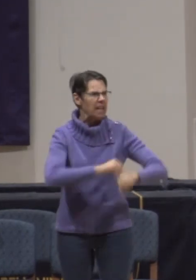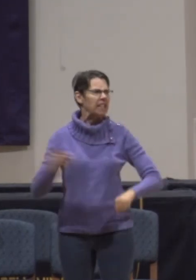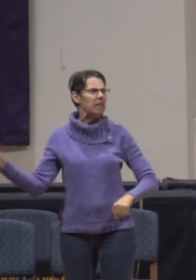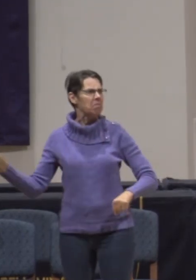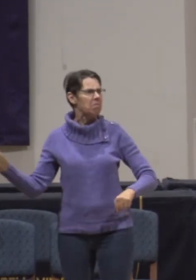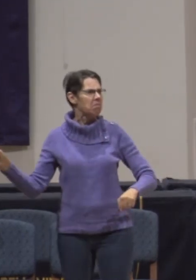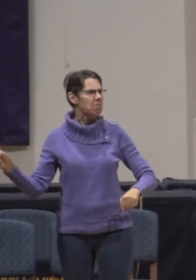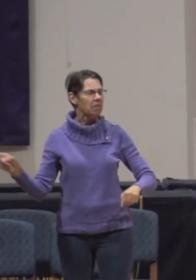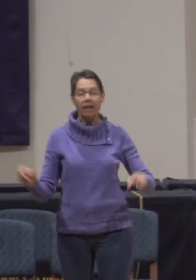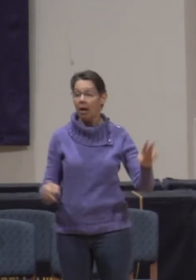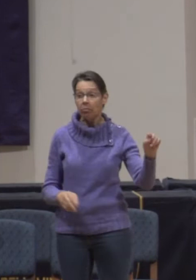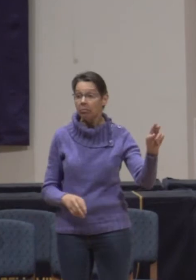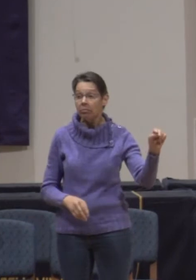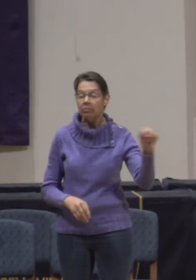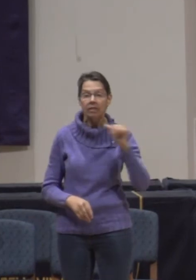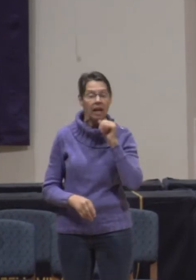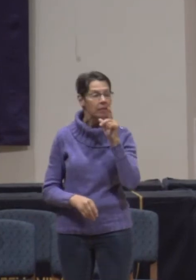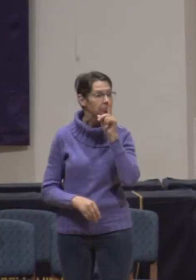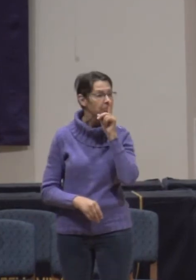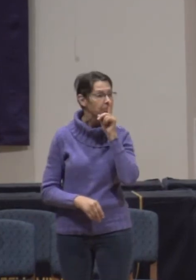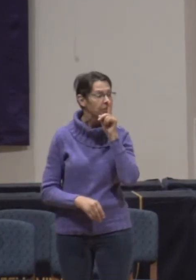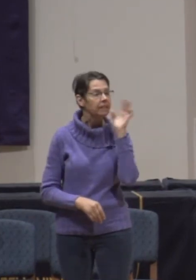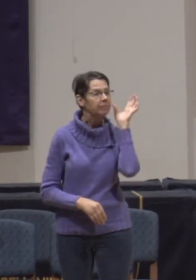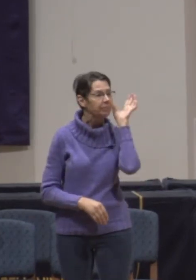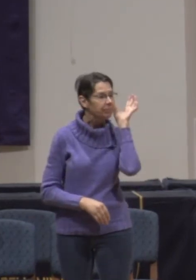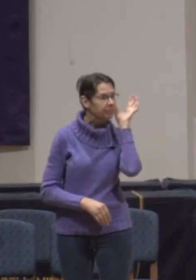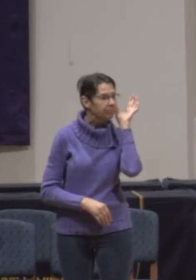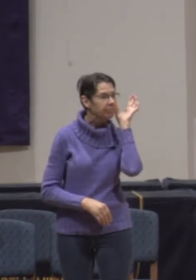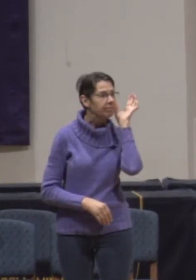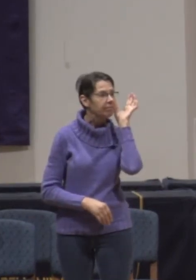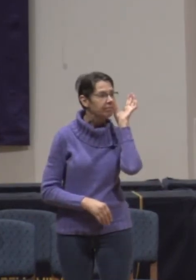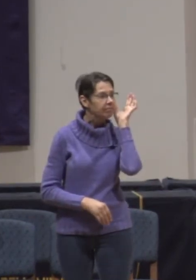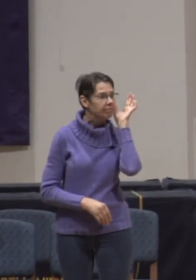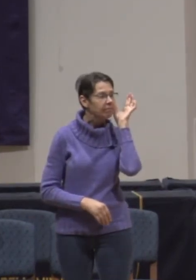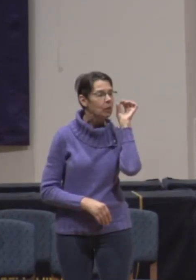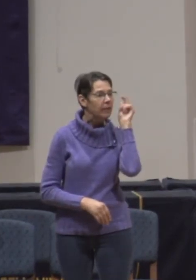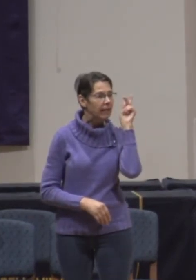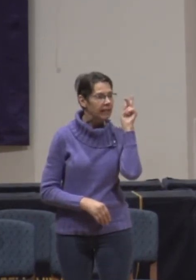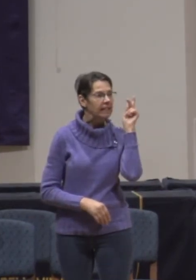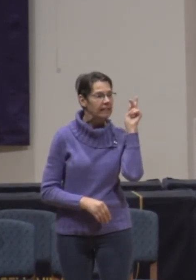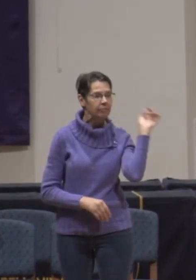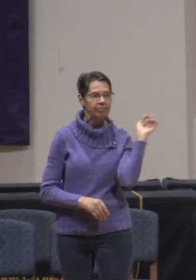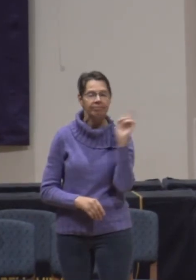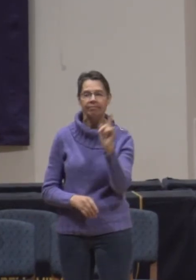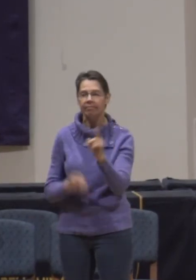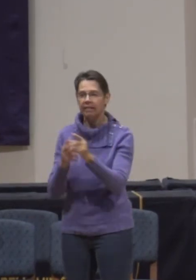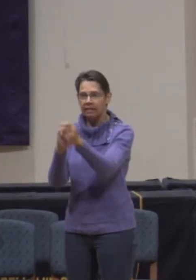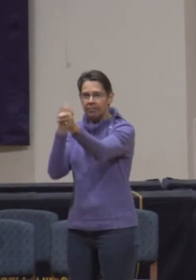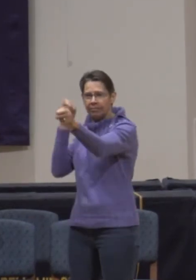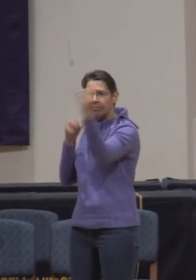to what his father says, protects his friend, and then dies in battle besides his father.